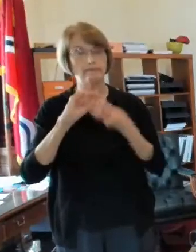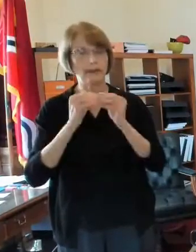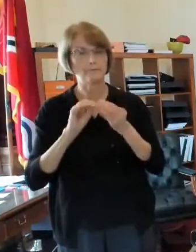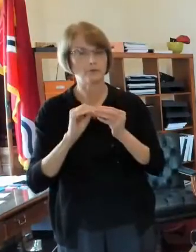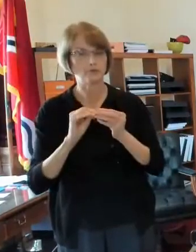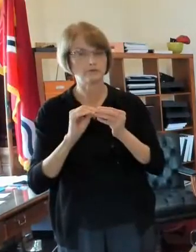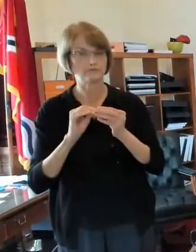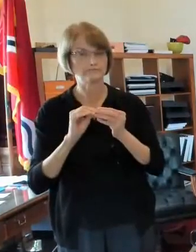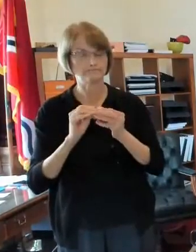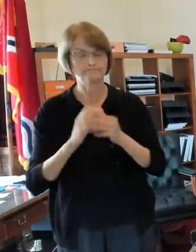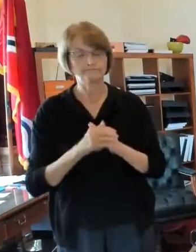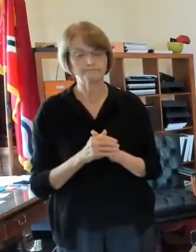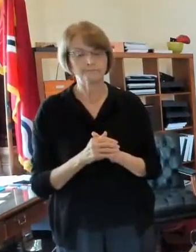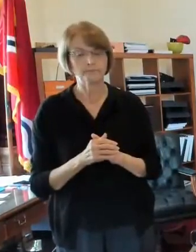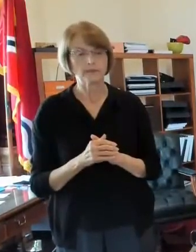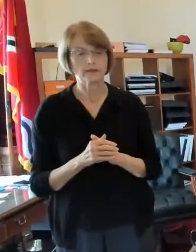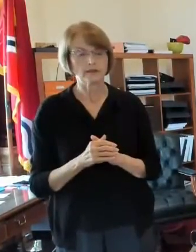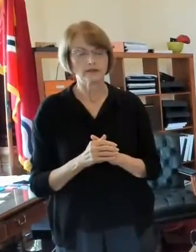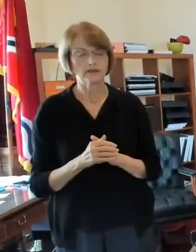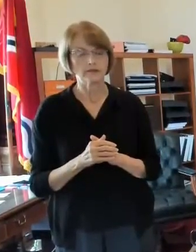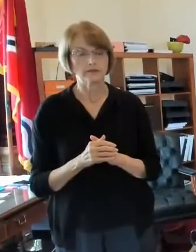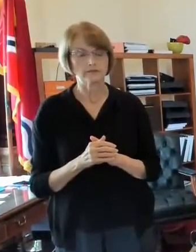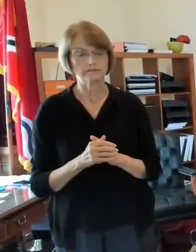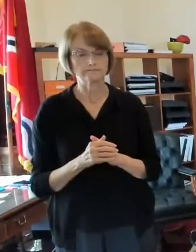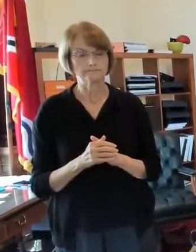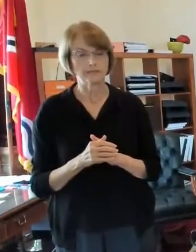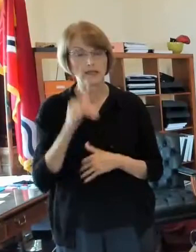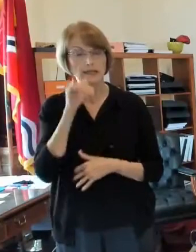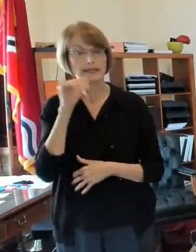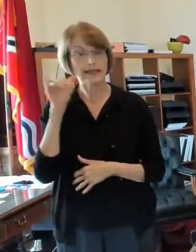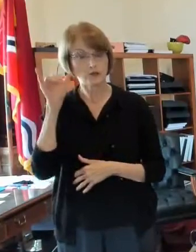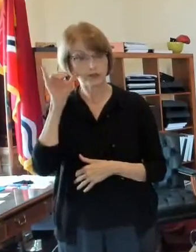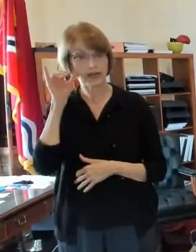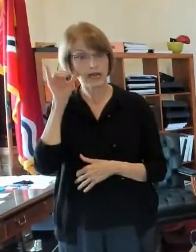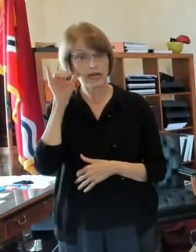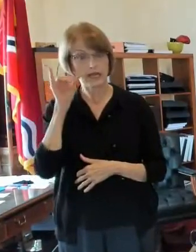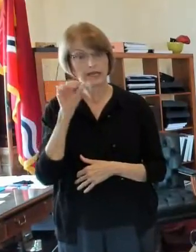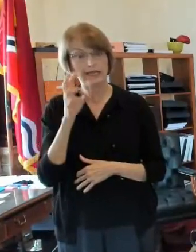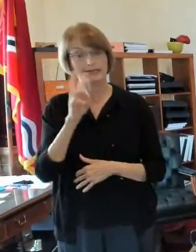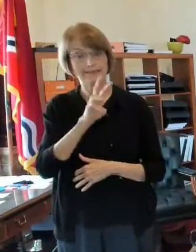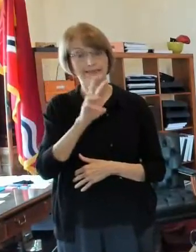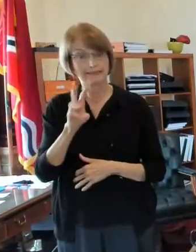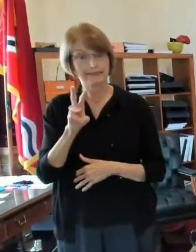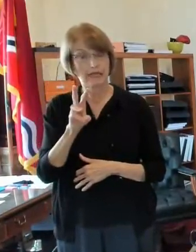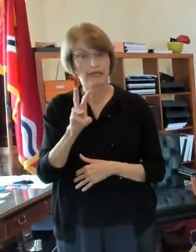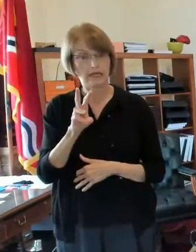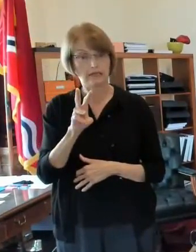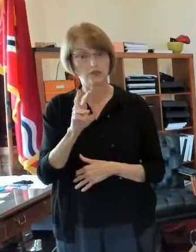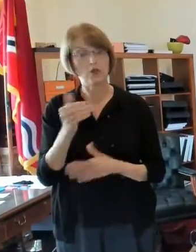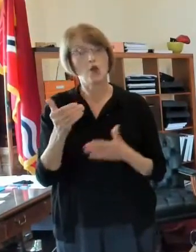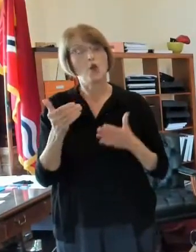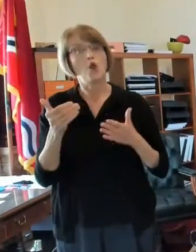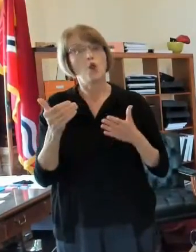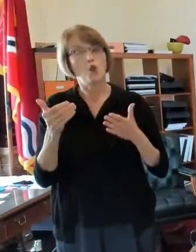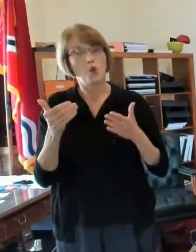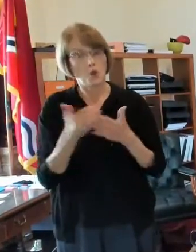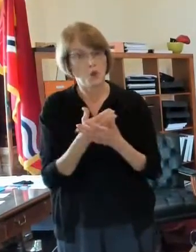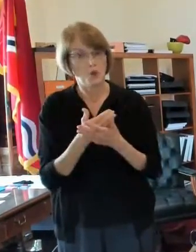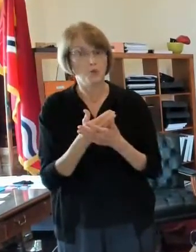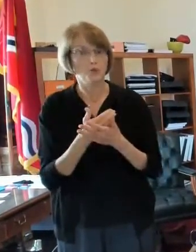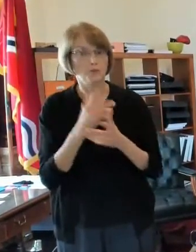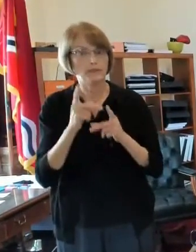today yesterday we had 66 new COVID cases